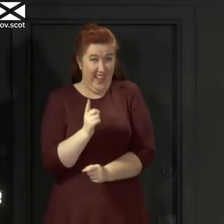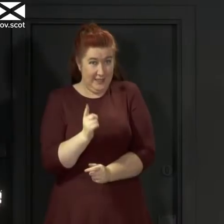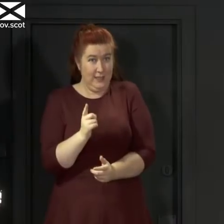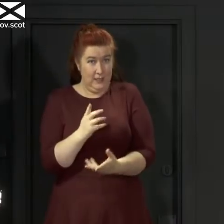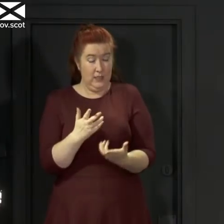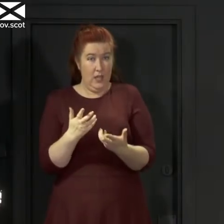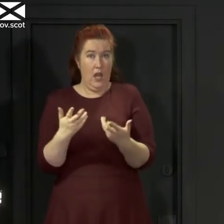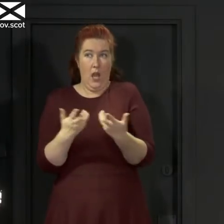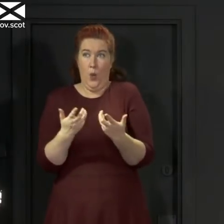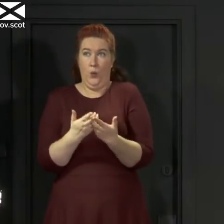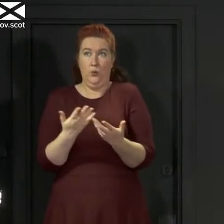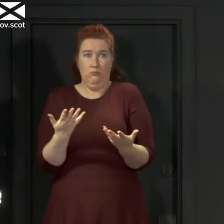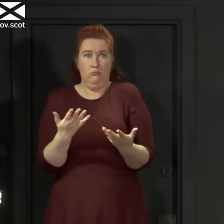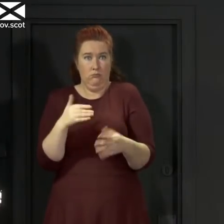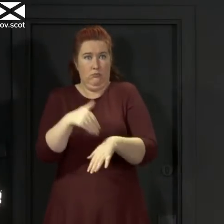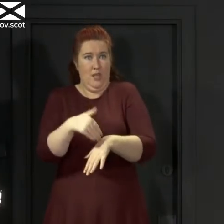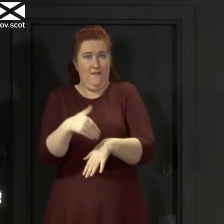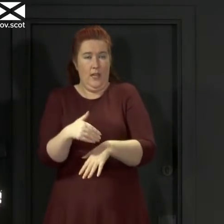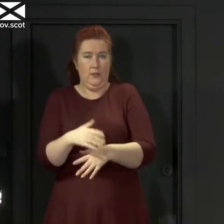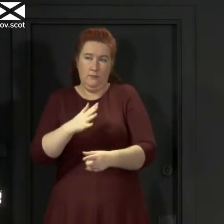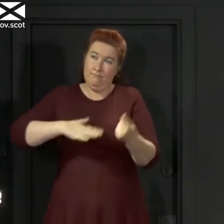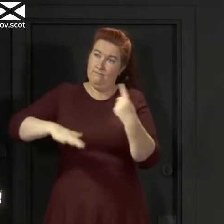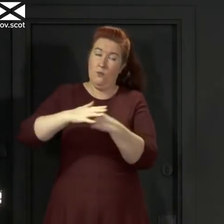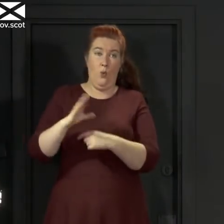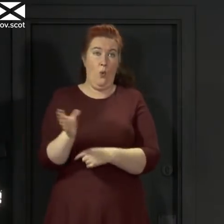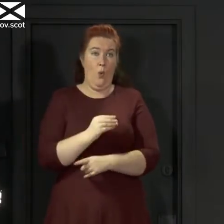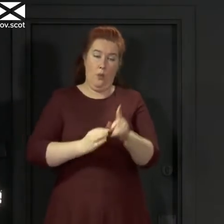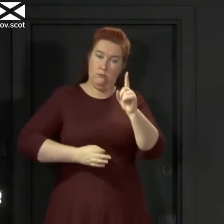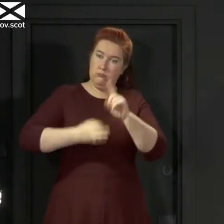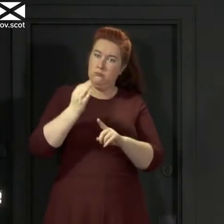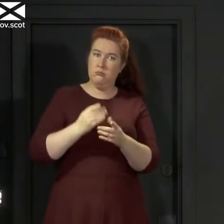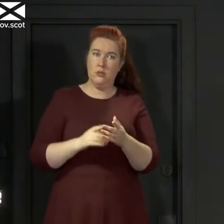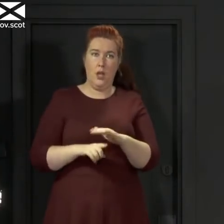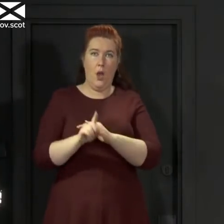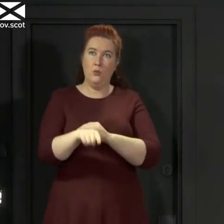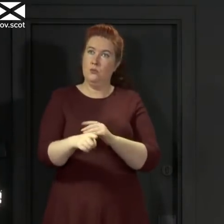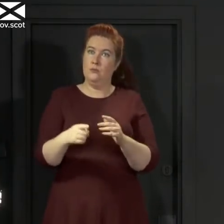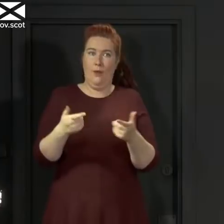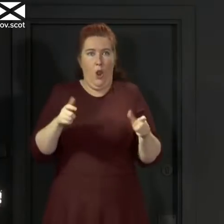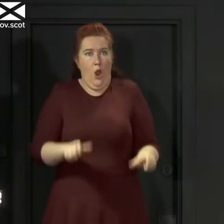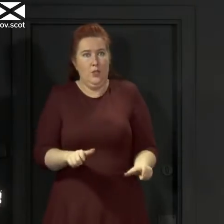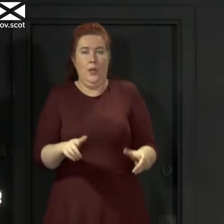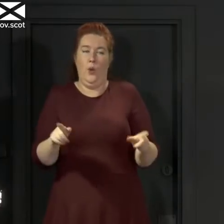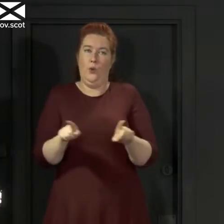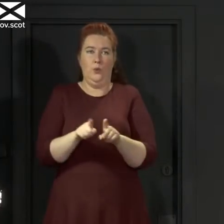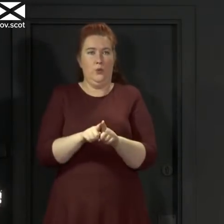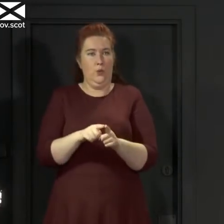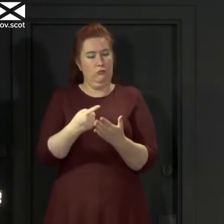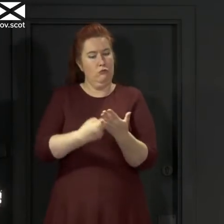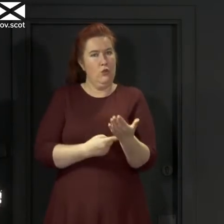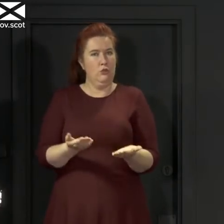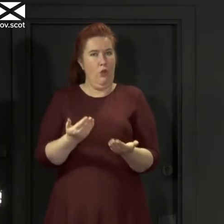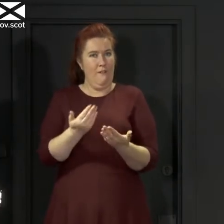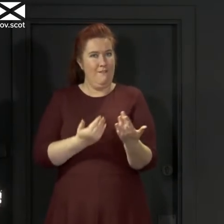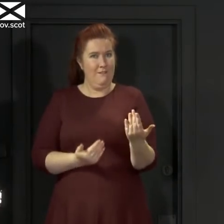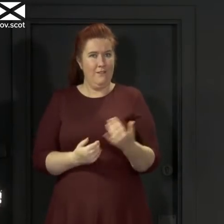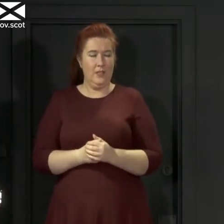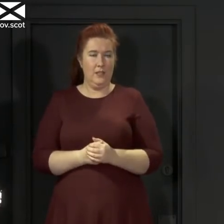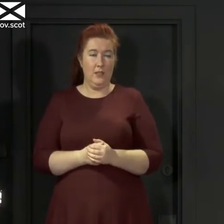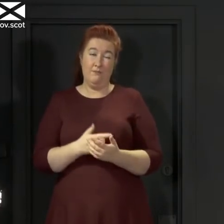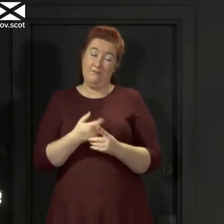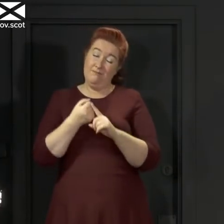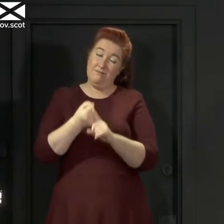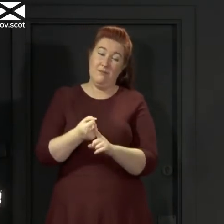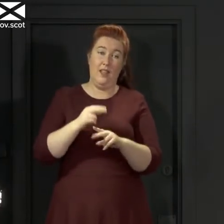how quickly all of us can make further progress out of lockdown together. So I want to close once again by emphasising facts.